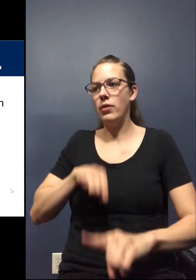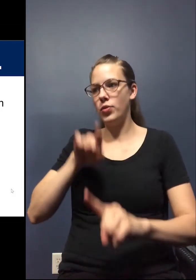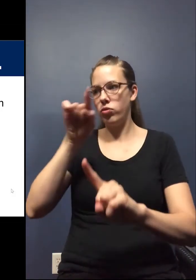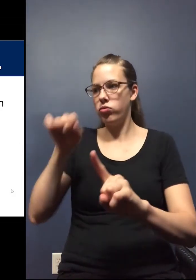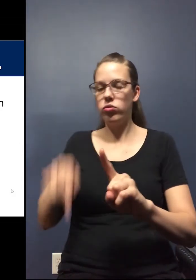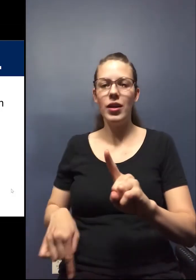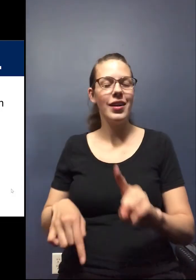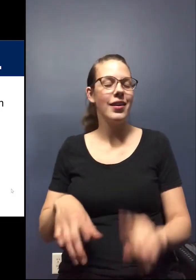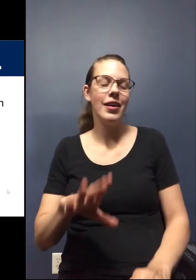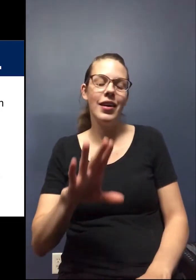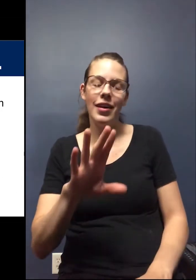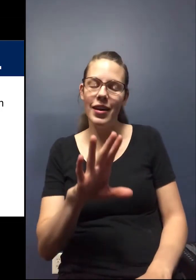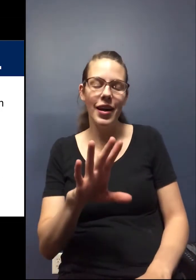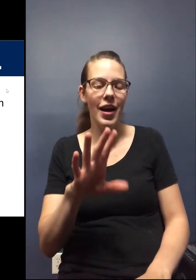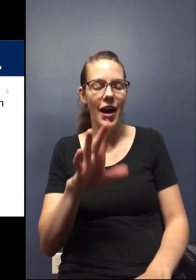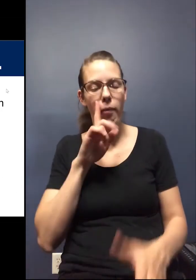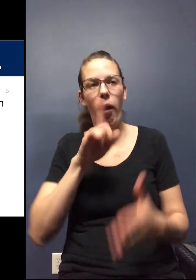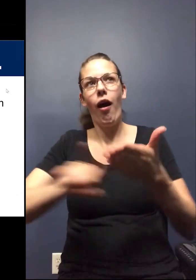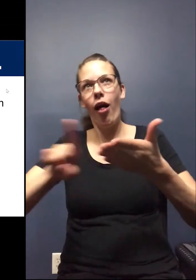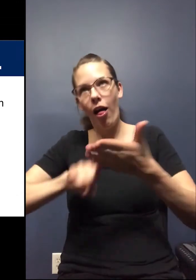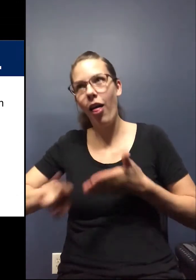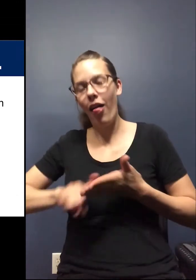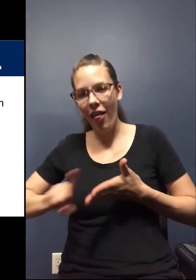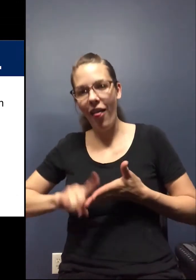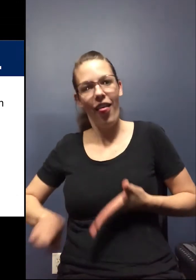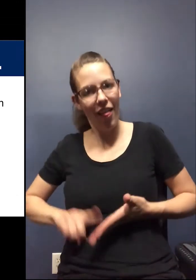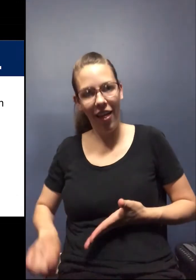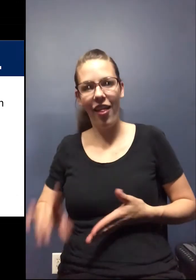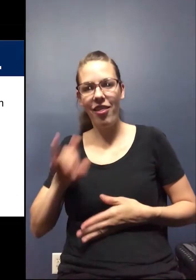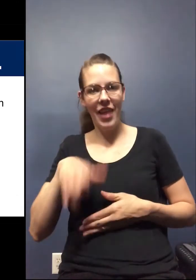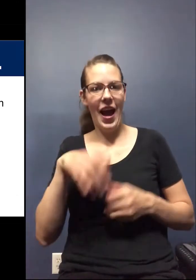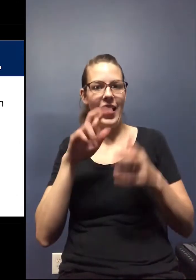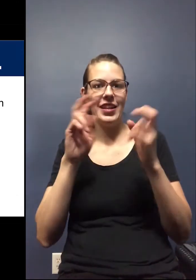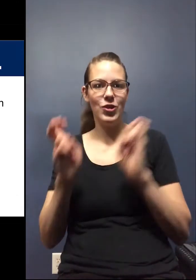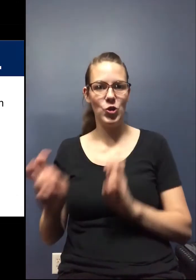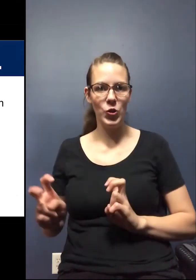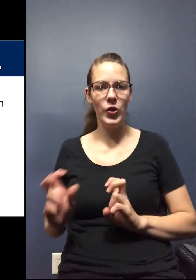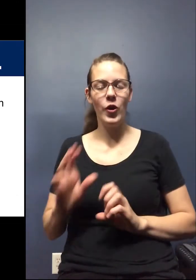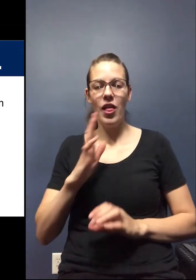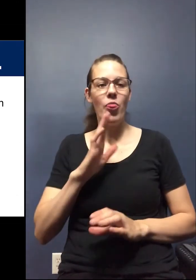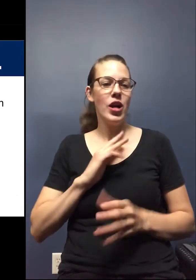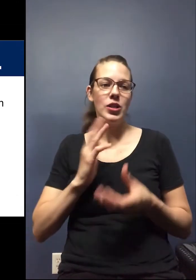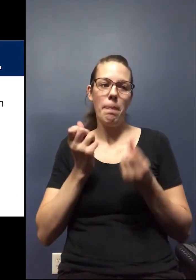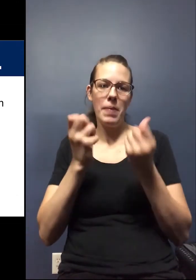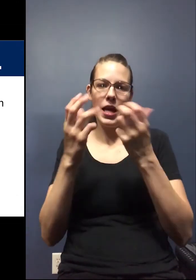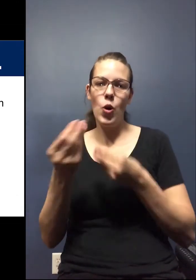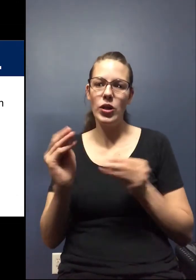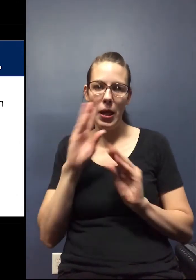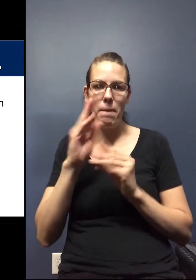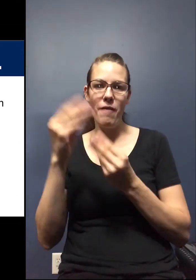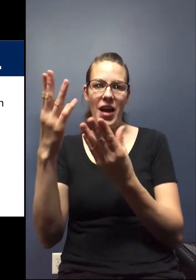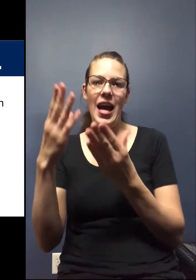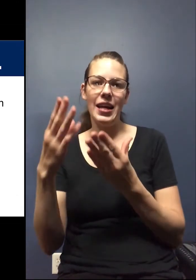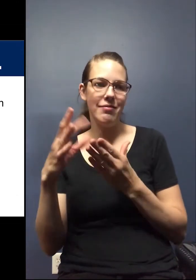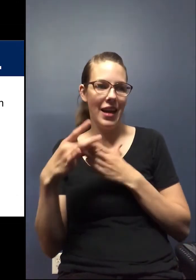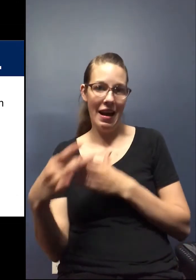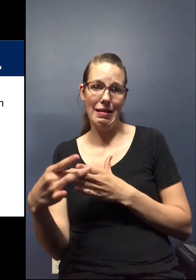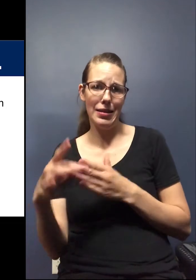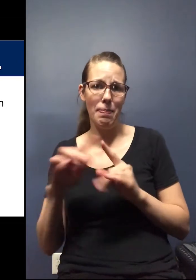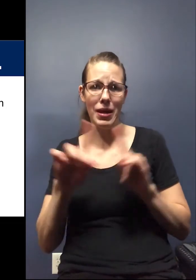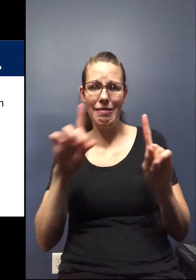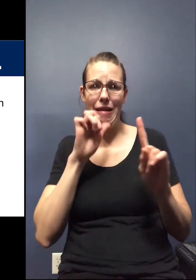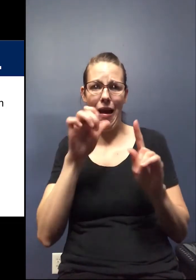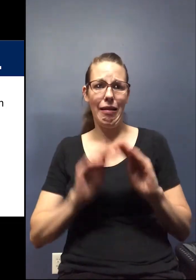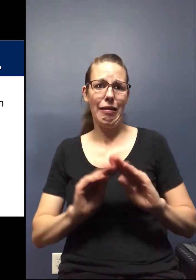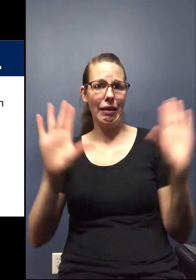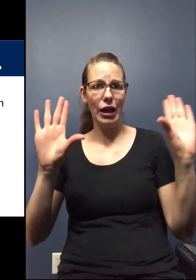I can't tell you how long I've, I've looked into that issue. It just, there's a lot, there, there are organizations that do provide guidance, but it is not there.